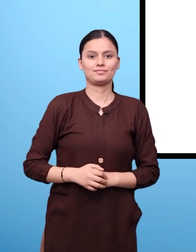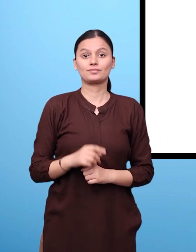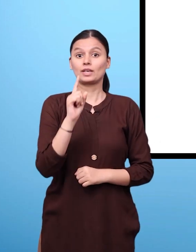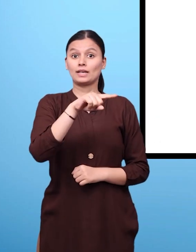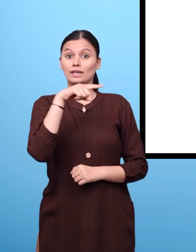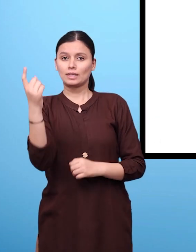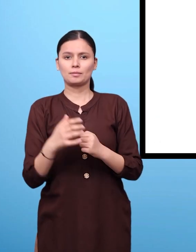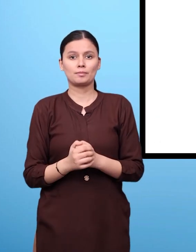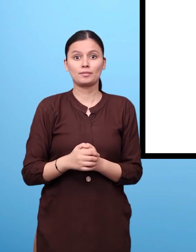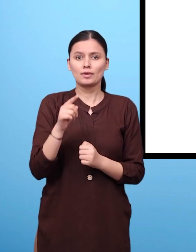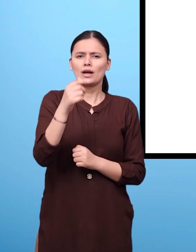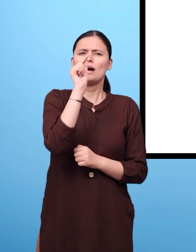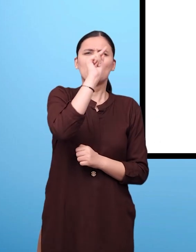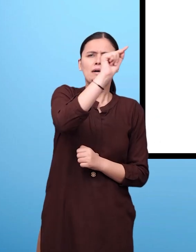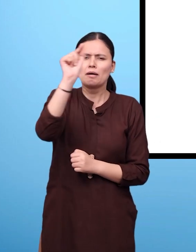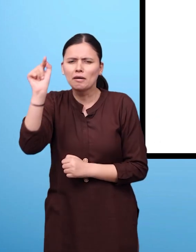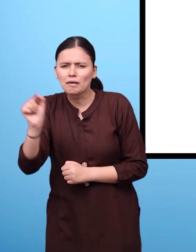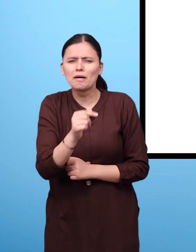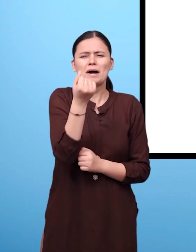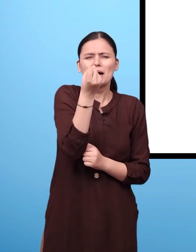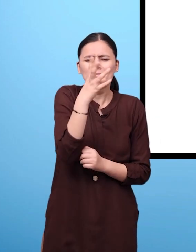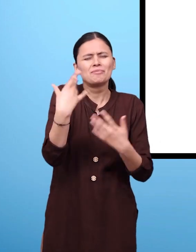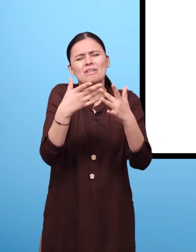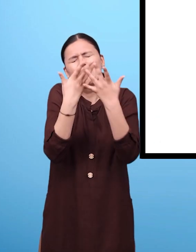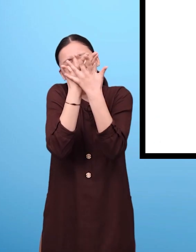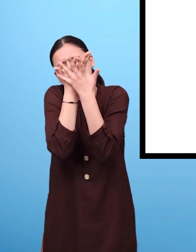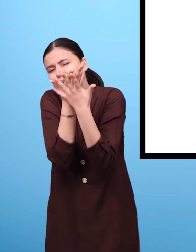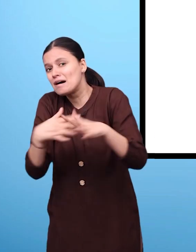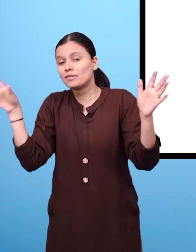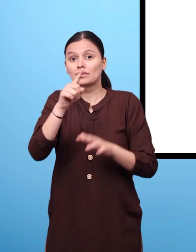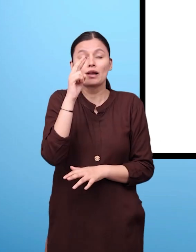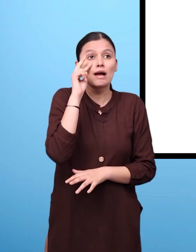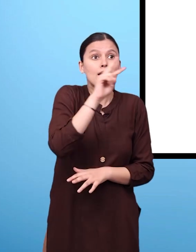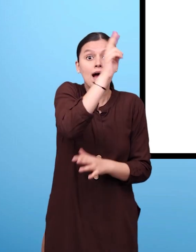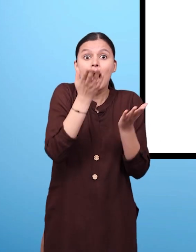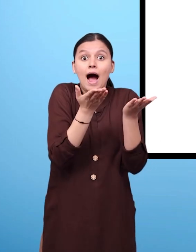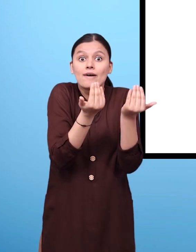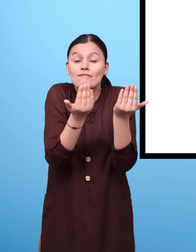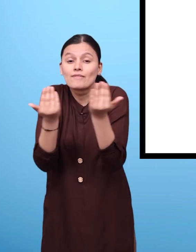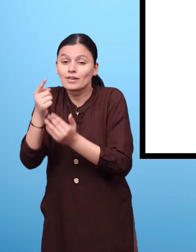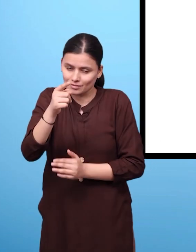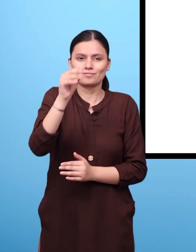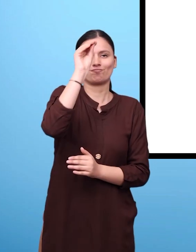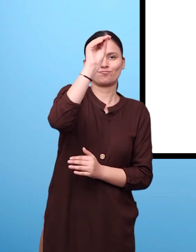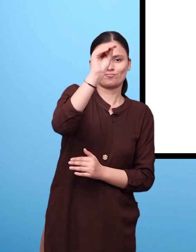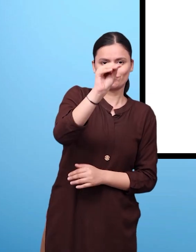blank blank corners a blank b blank c